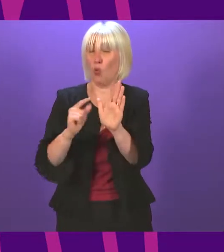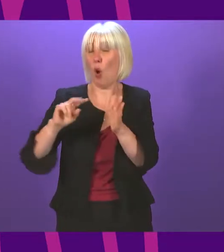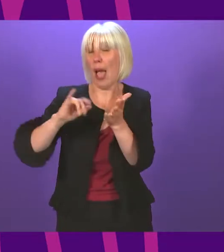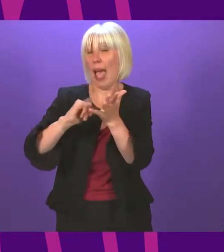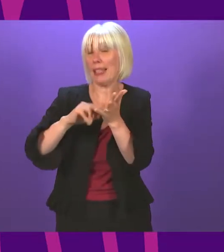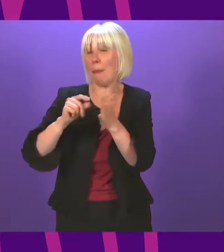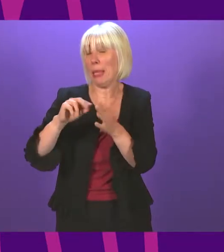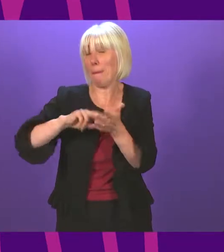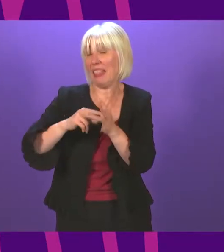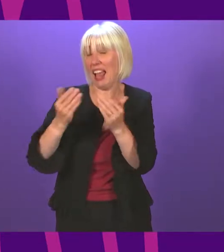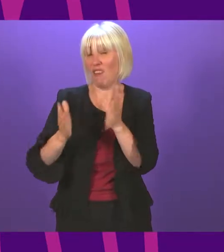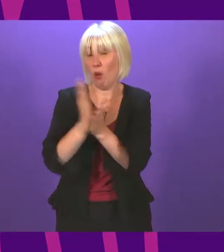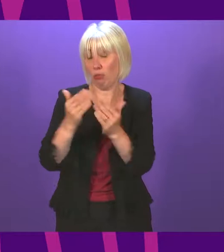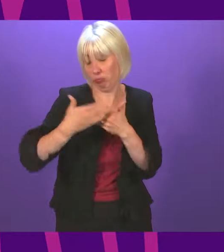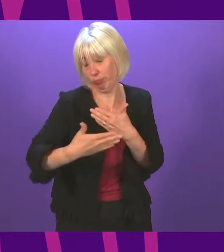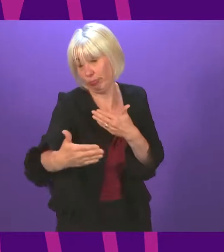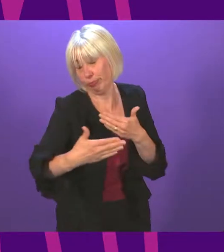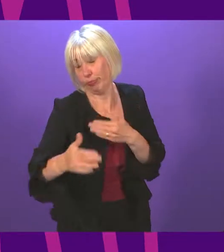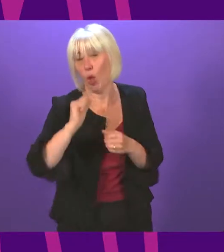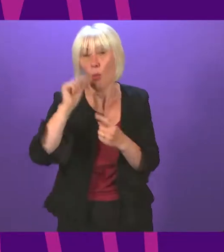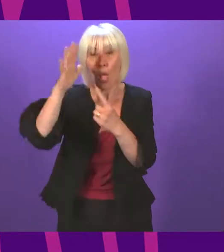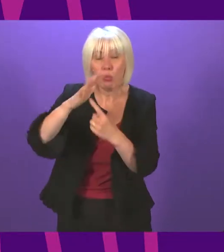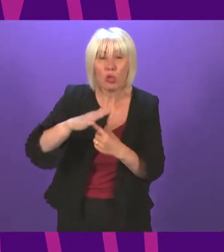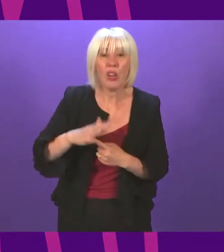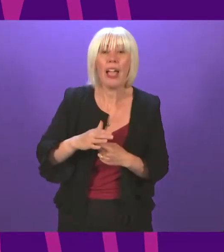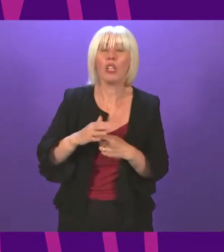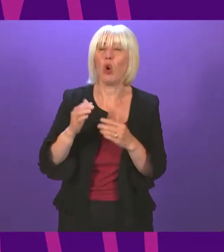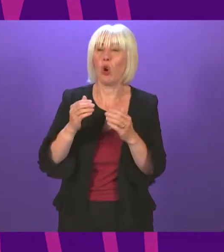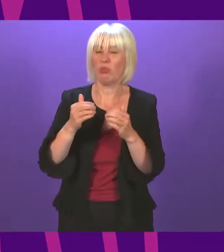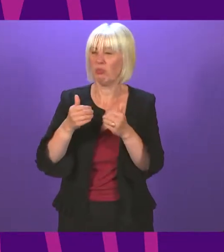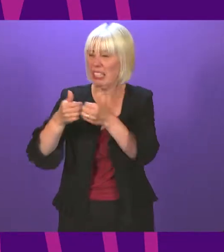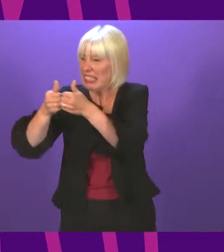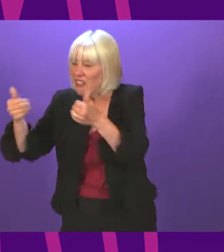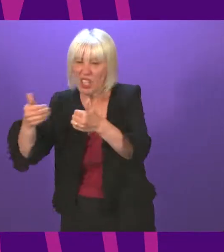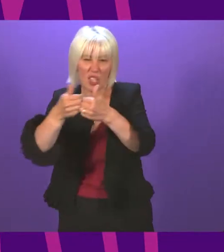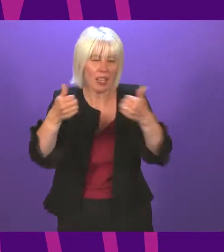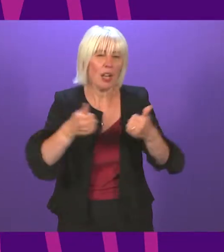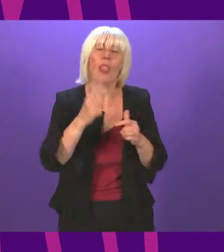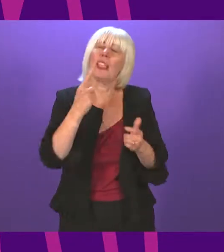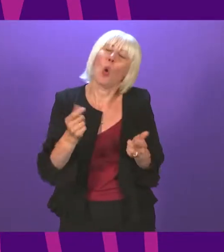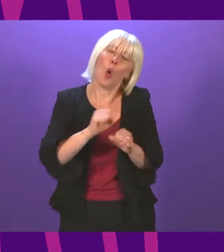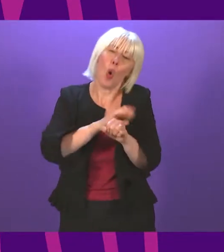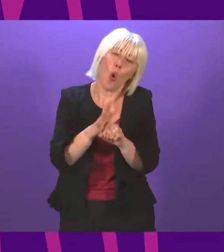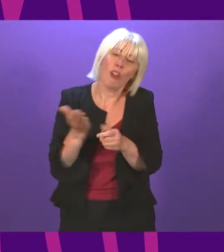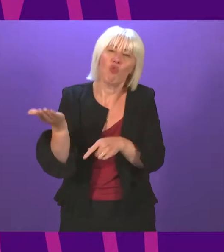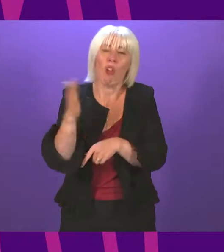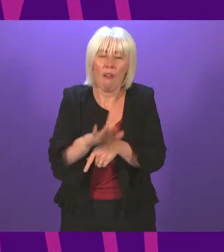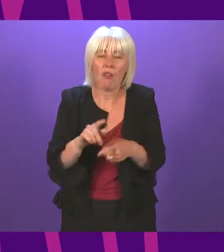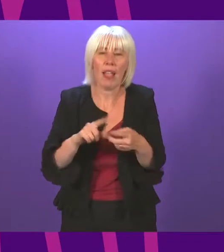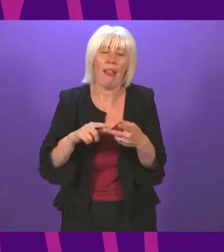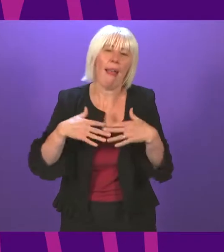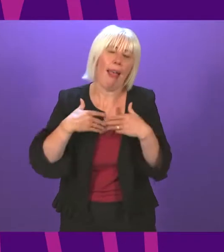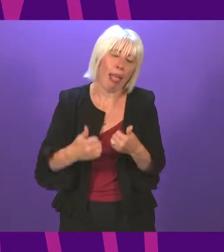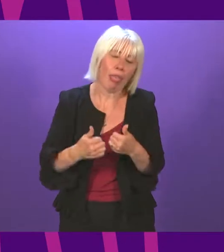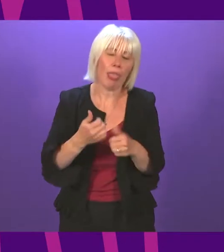session. They will once again prioritise constitutional division at the expense of COVID recovery, the health service, education,